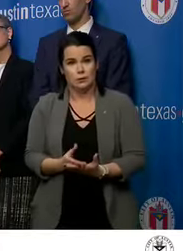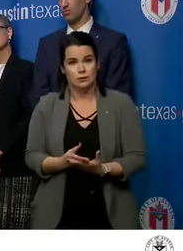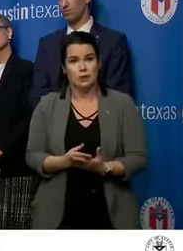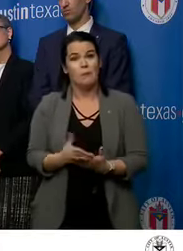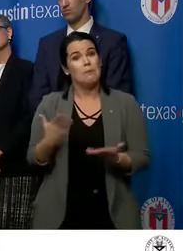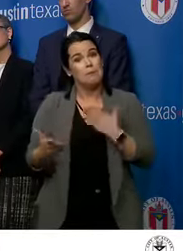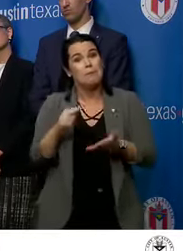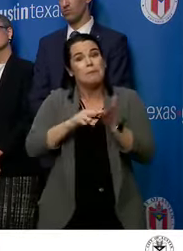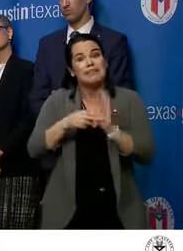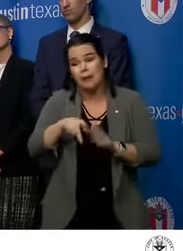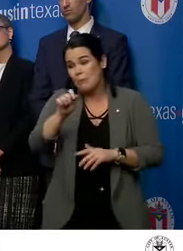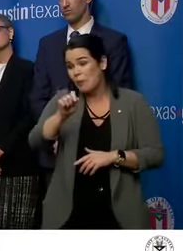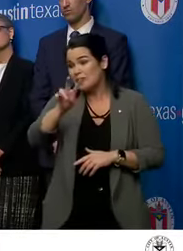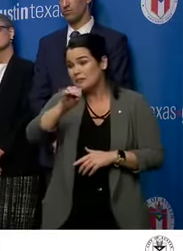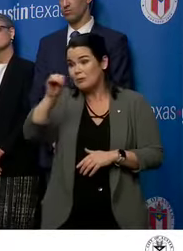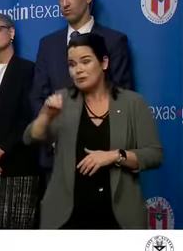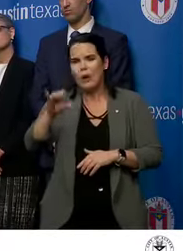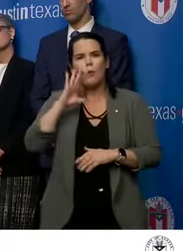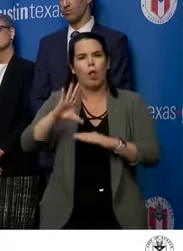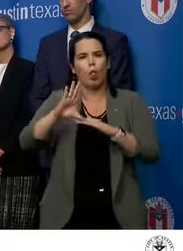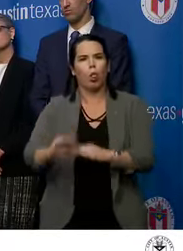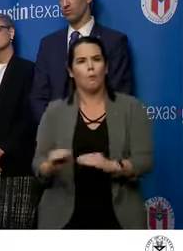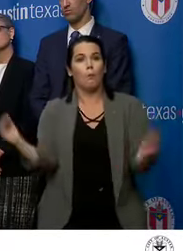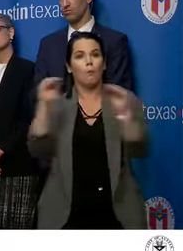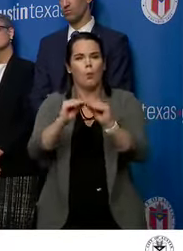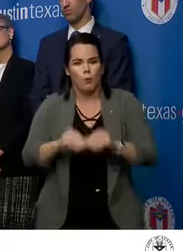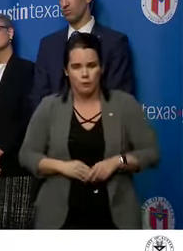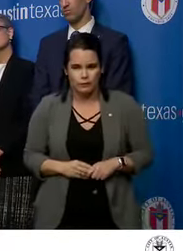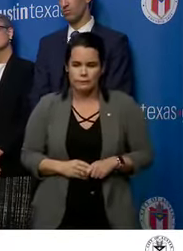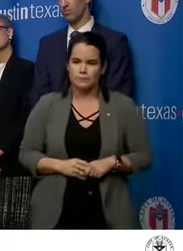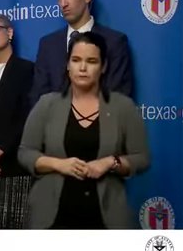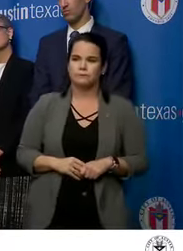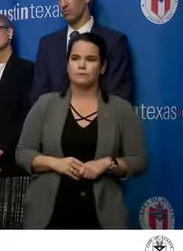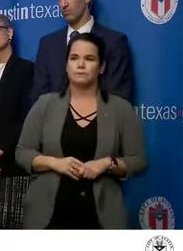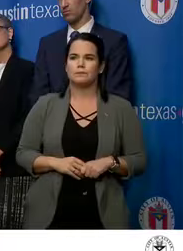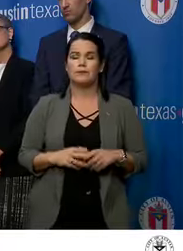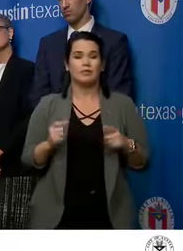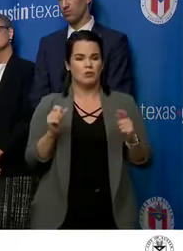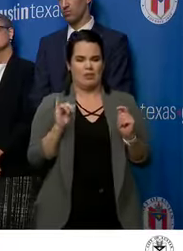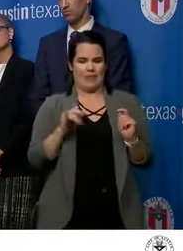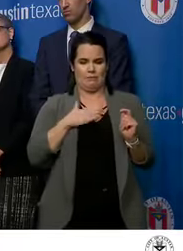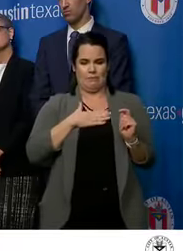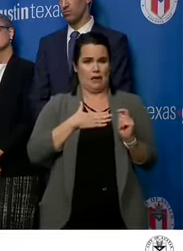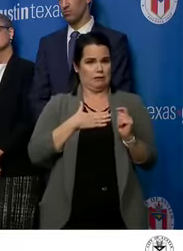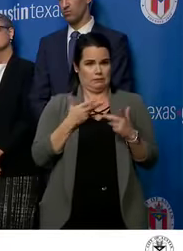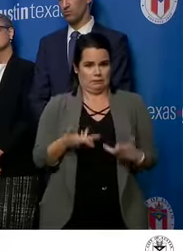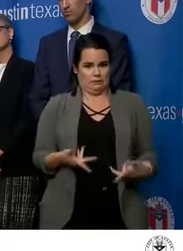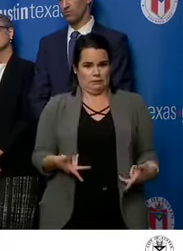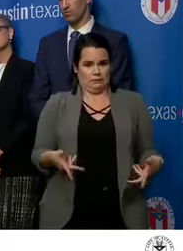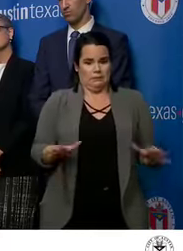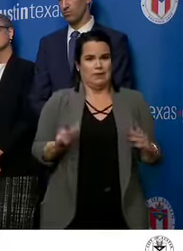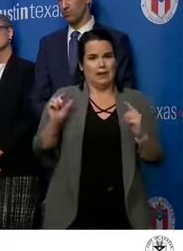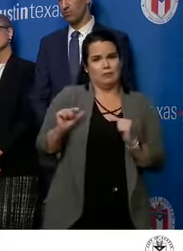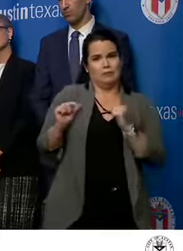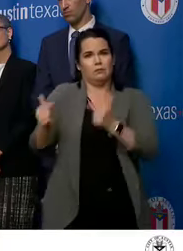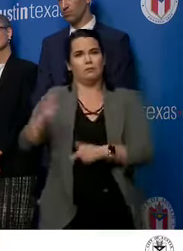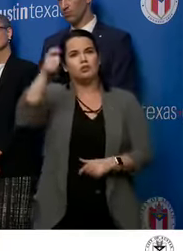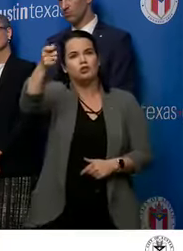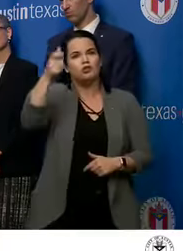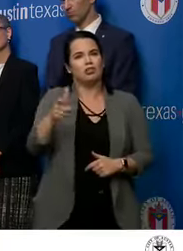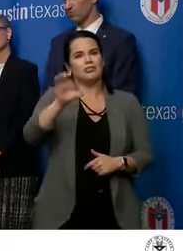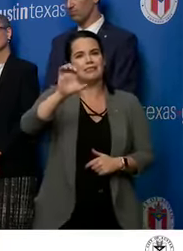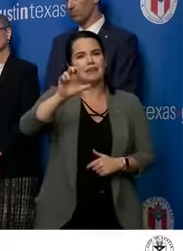decrease that case fatality rate. I'm going to end there and ask Judge Eckhart